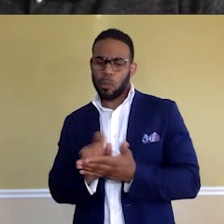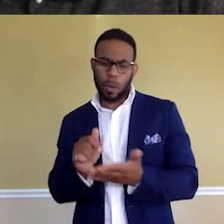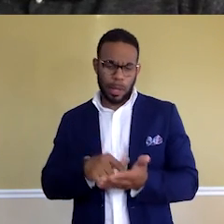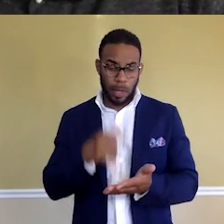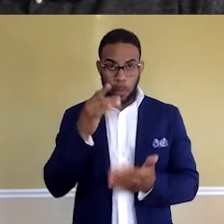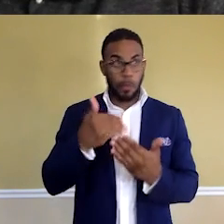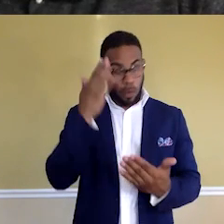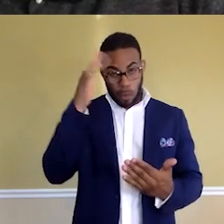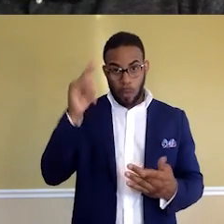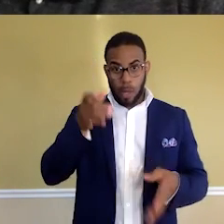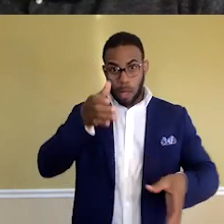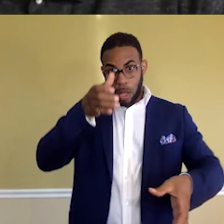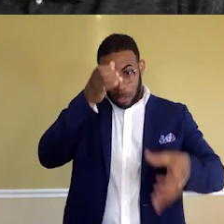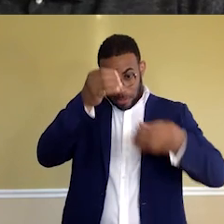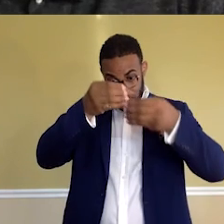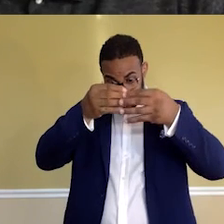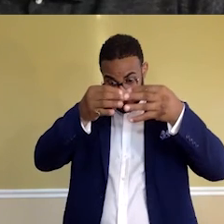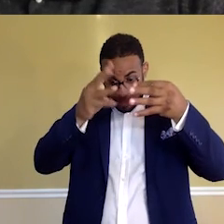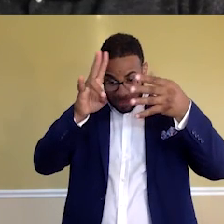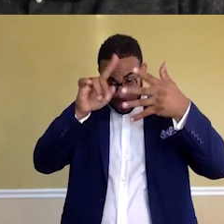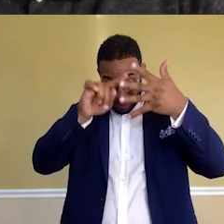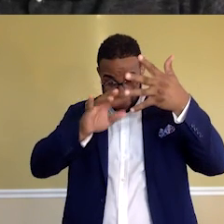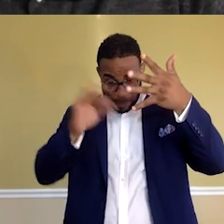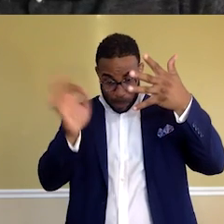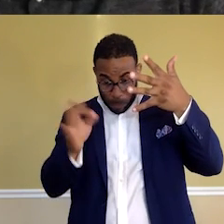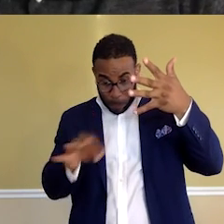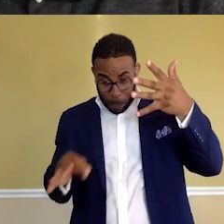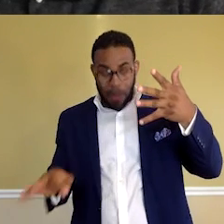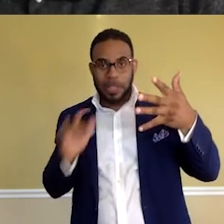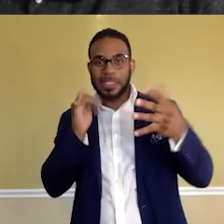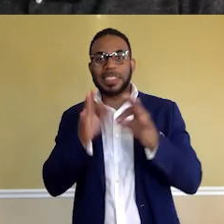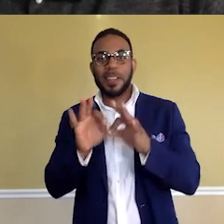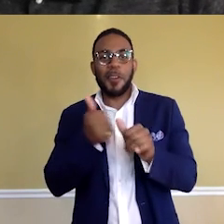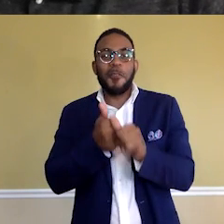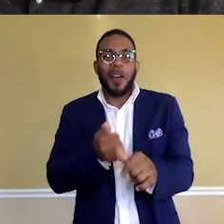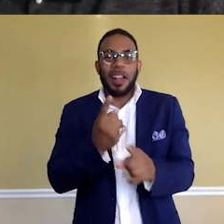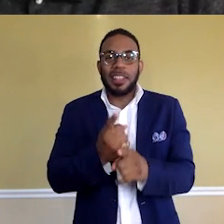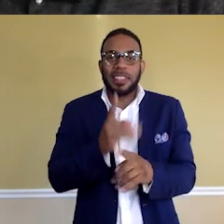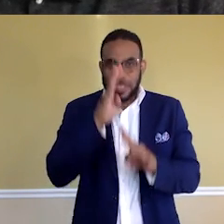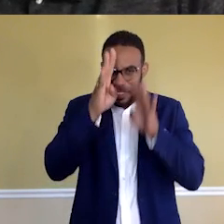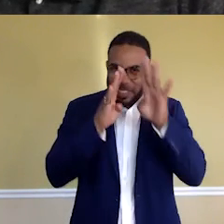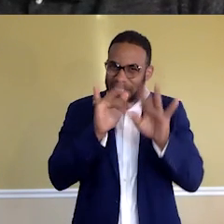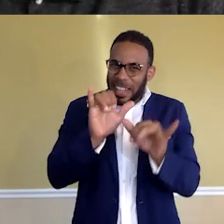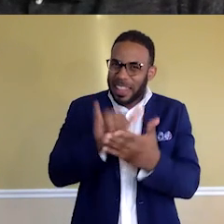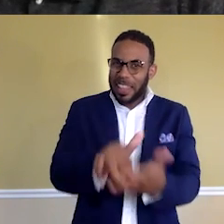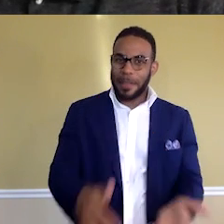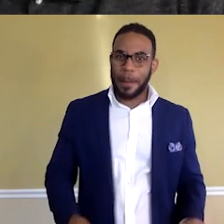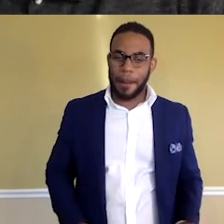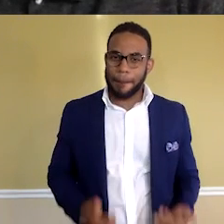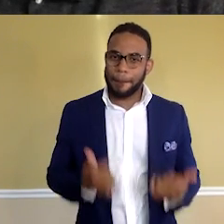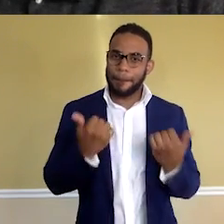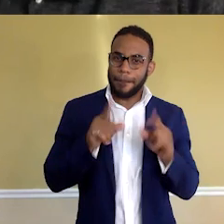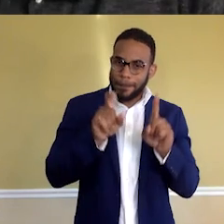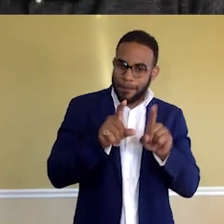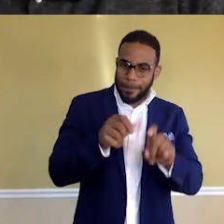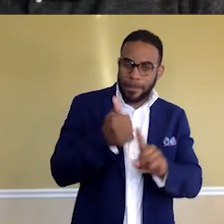know, there are like 17 things that you felt, they are just so simple for me to write the gits in it. Things like that. And before you know, you've even forgotten them already.